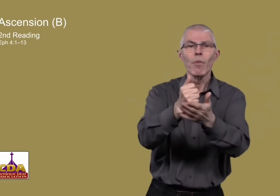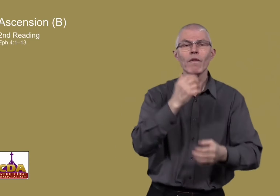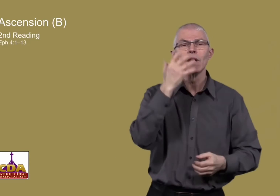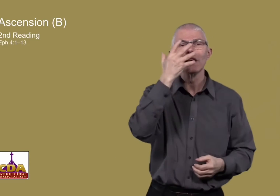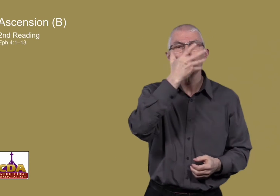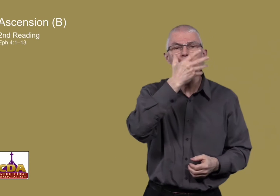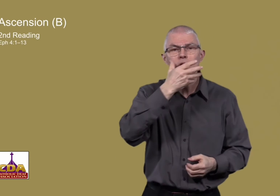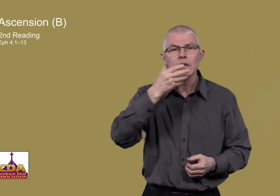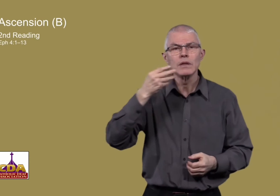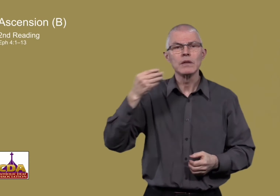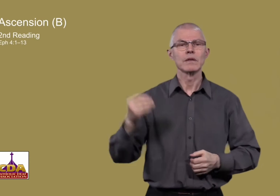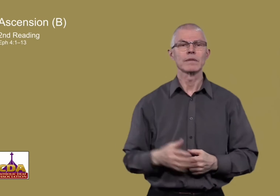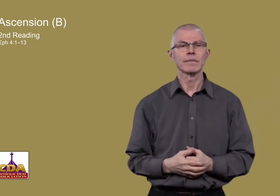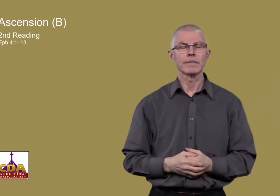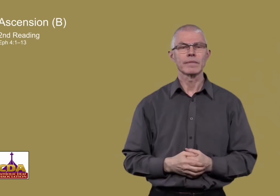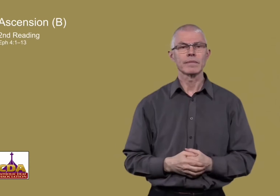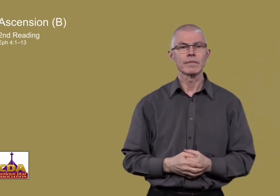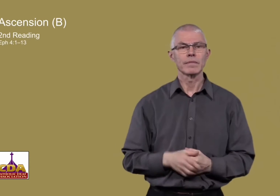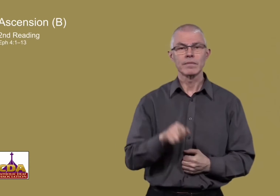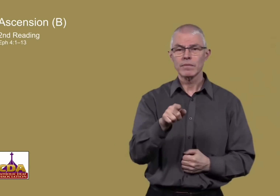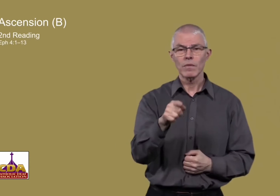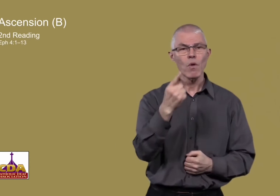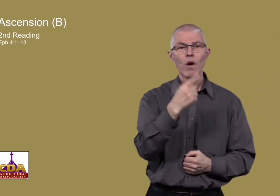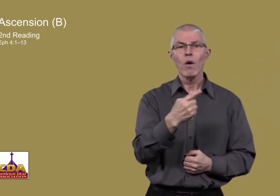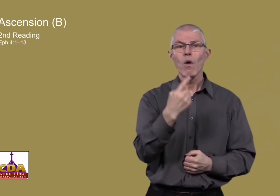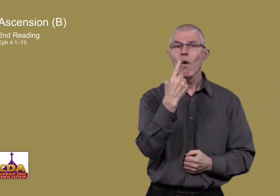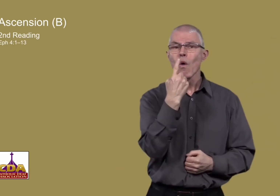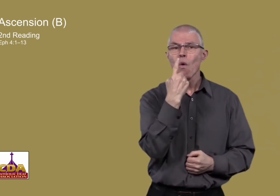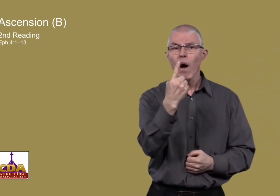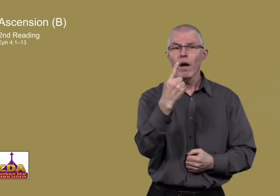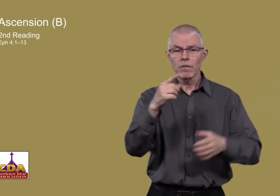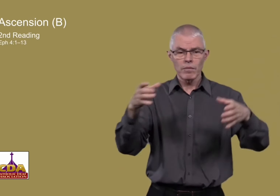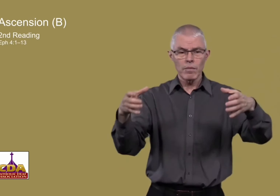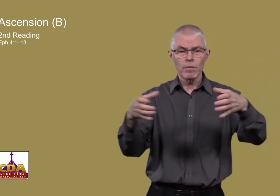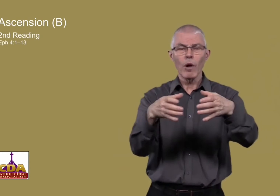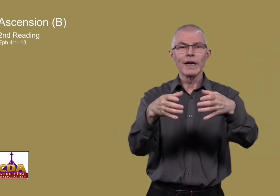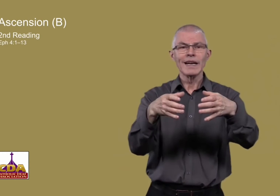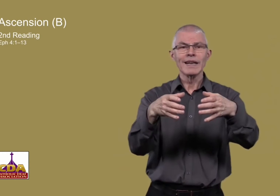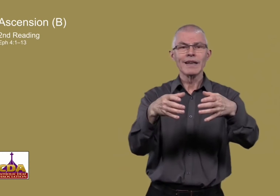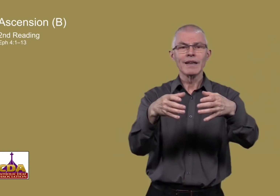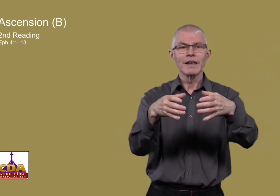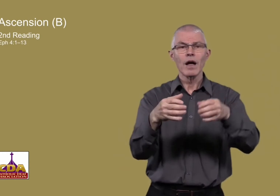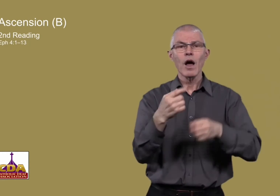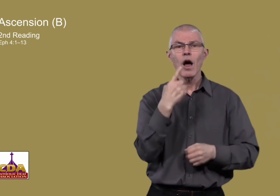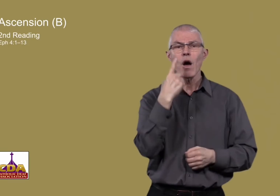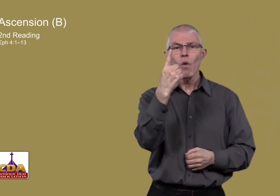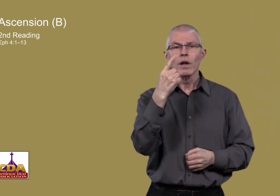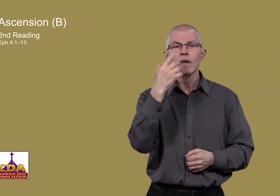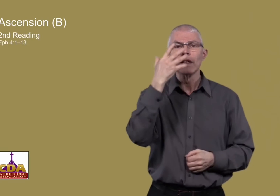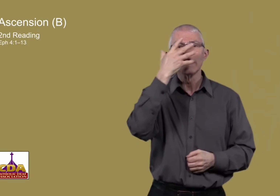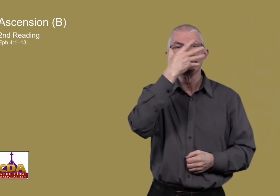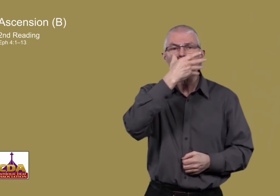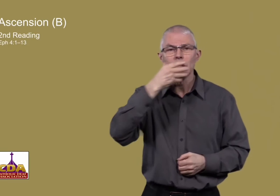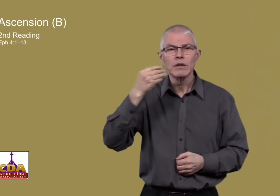of the Spirit. There is one body, one spirit.